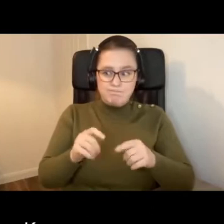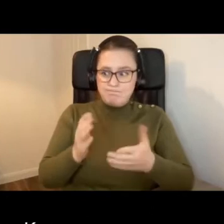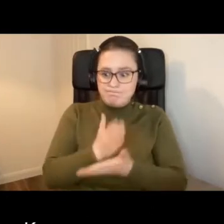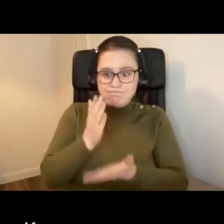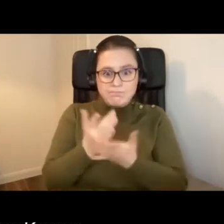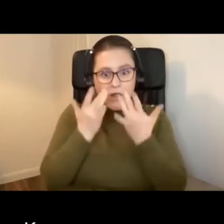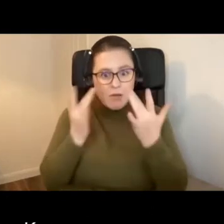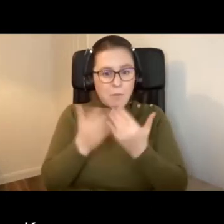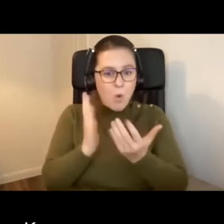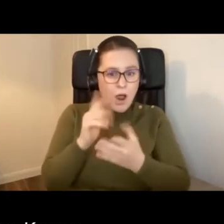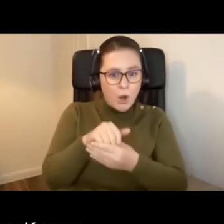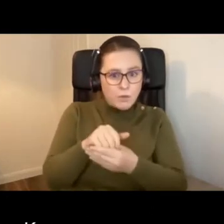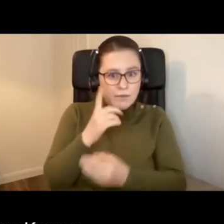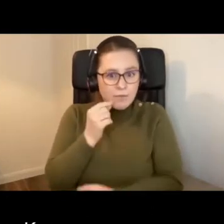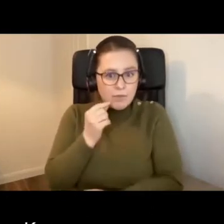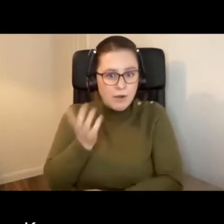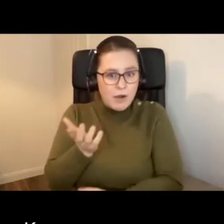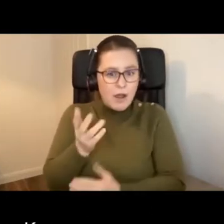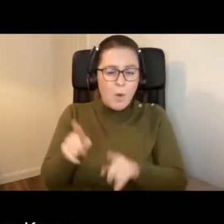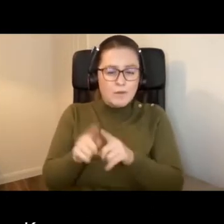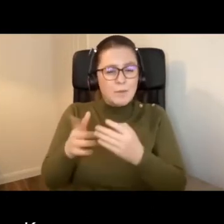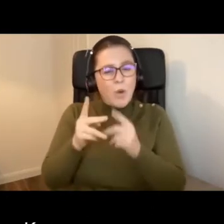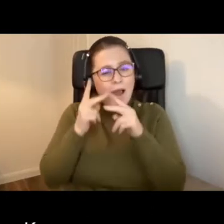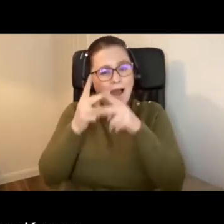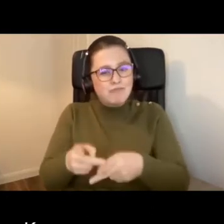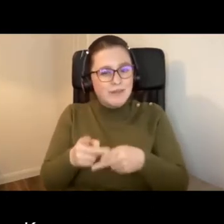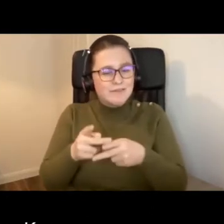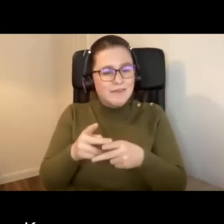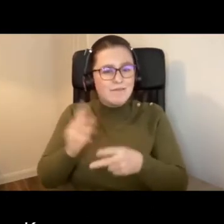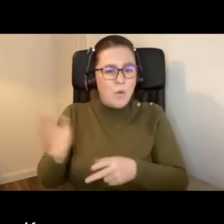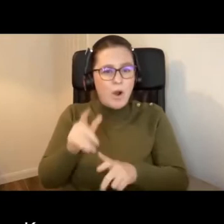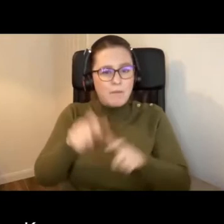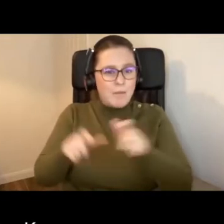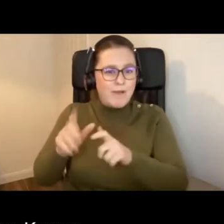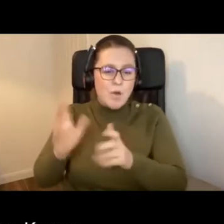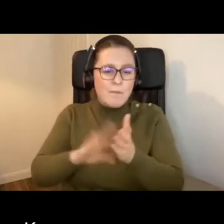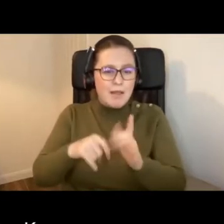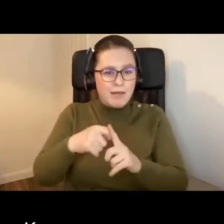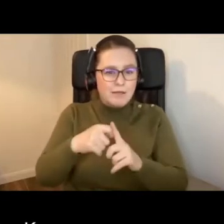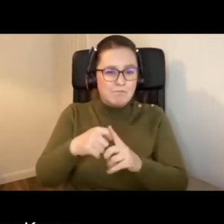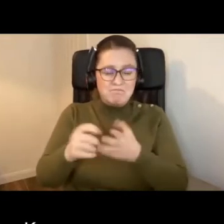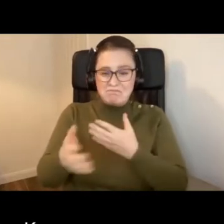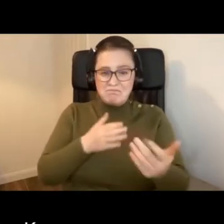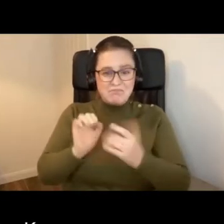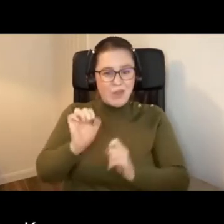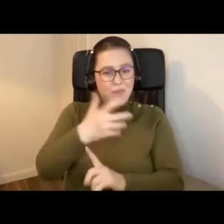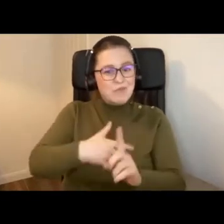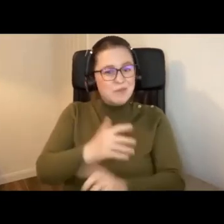and more caring for all people of Milton Keynes, irrespective of their boundaries.